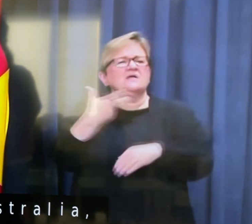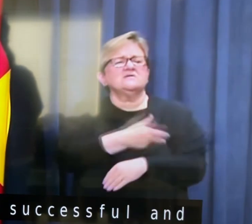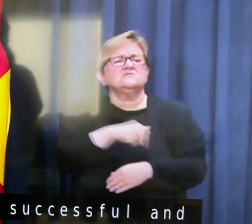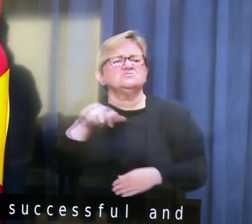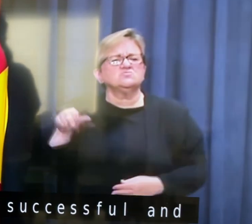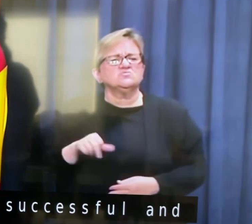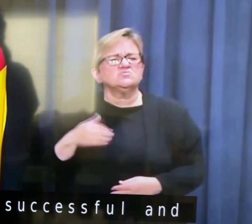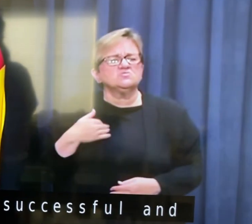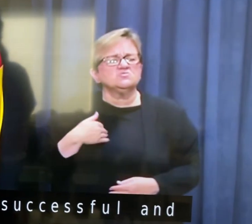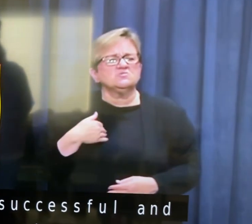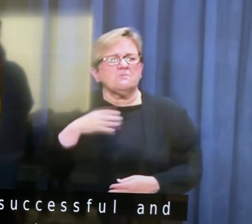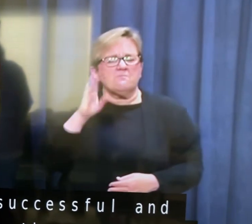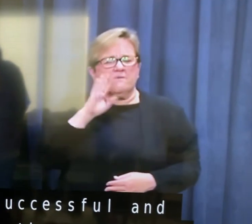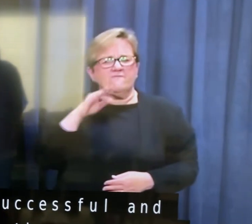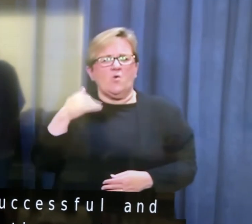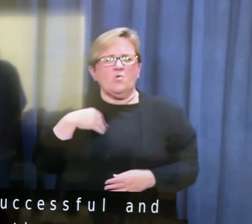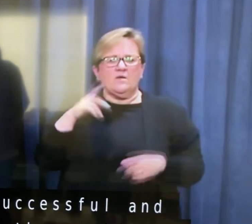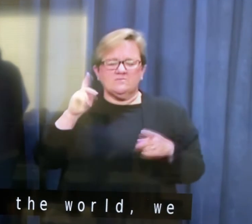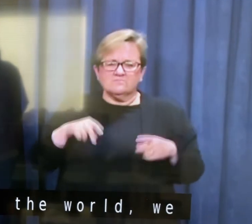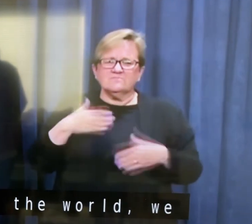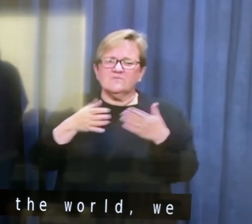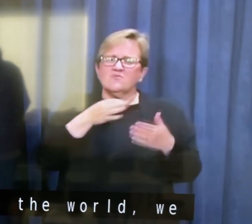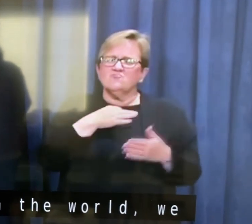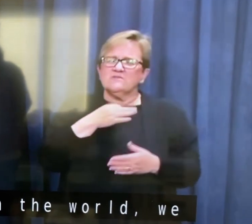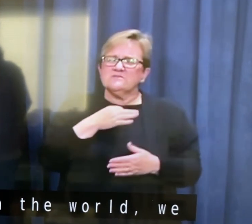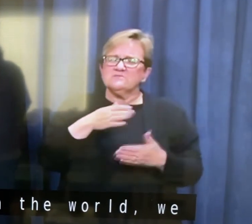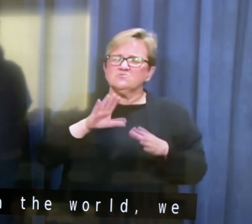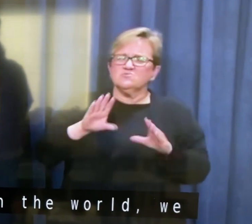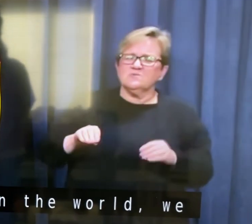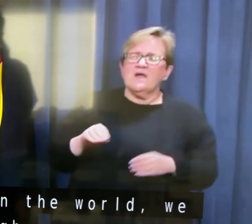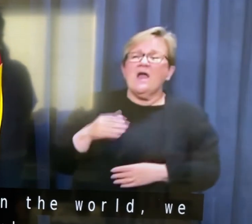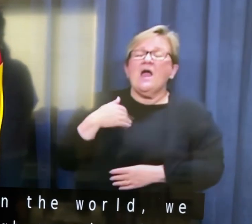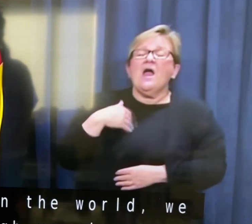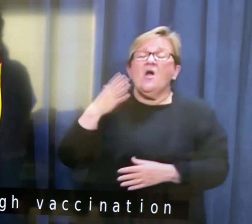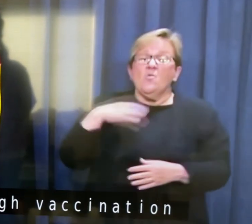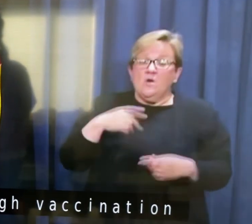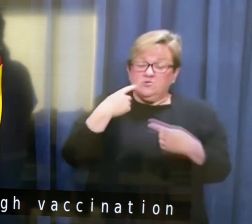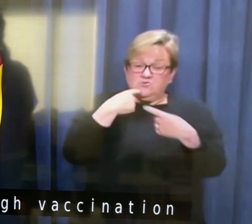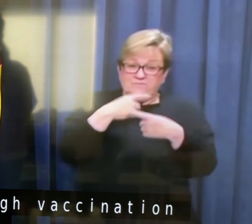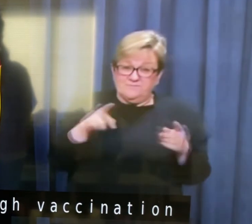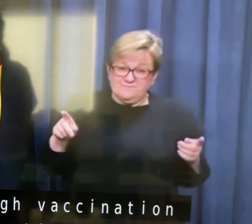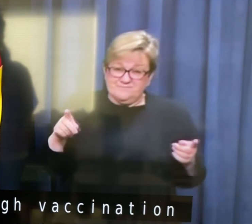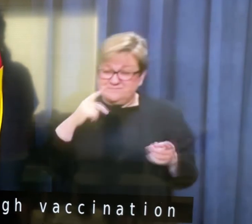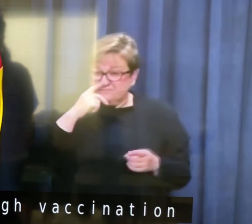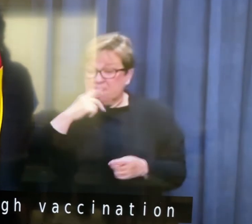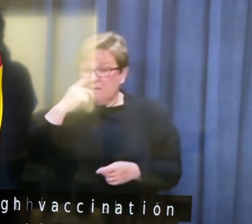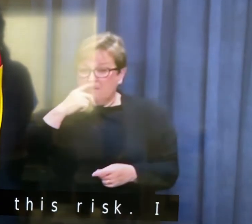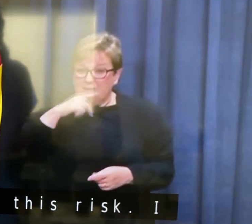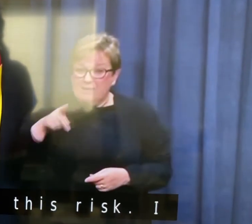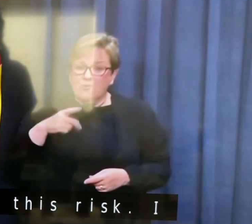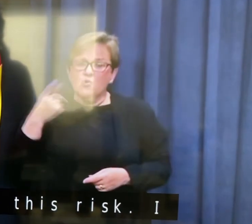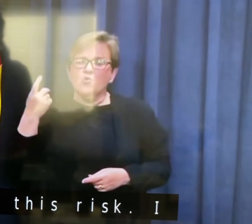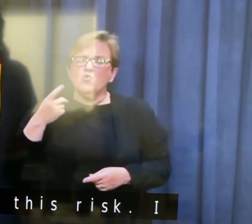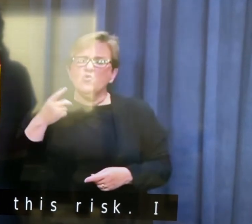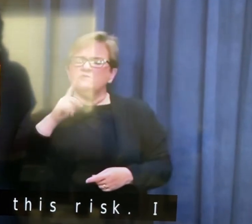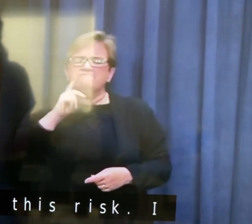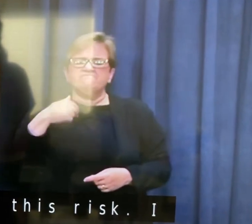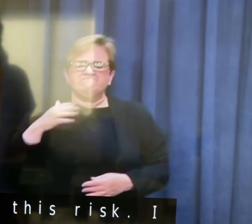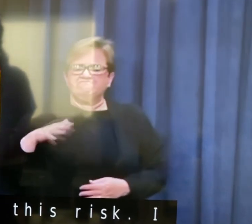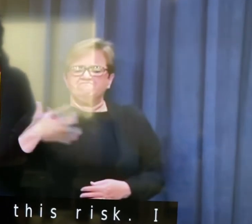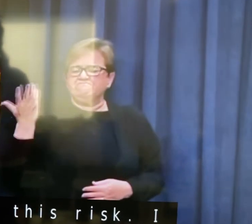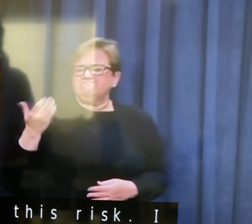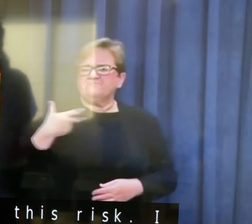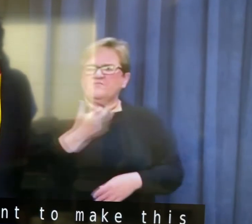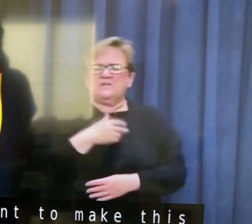rates, uh, before we run this risk. But I also note, and I want to make this point, those people who choose not to be